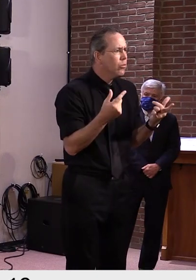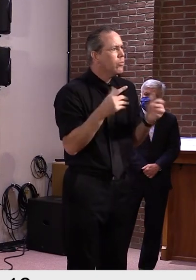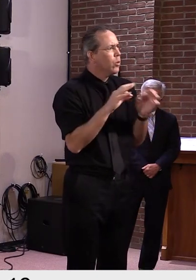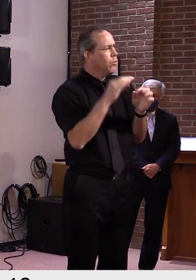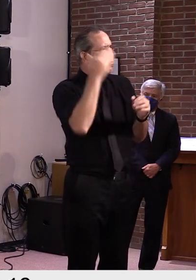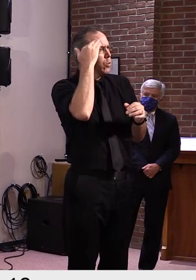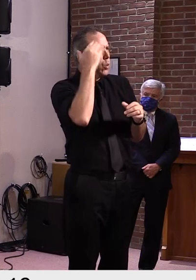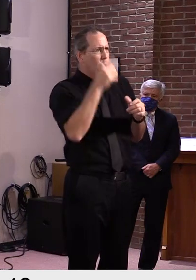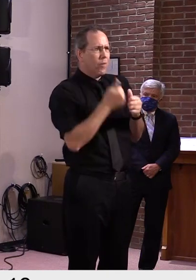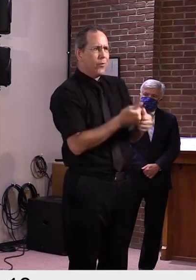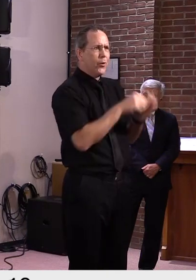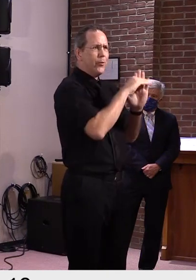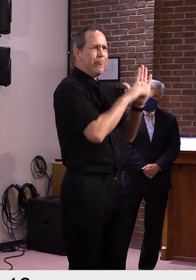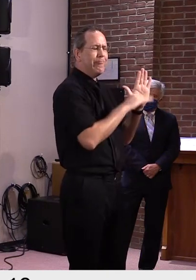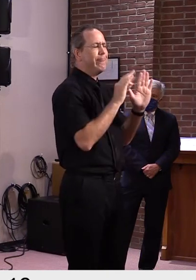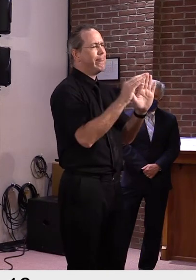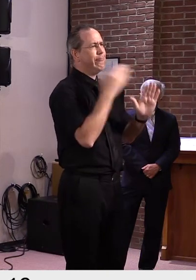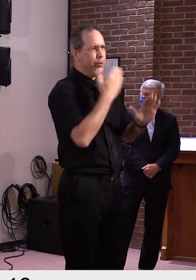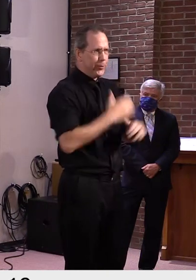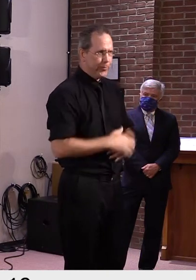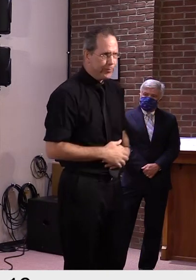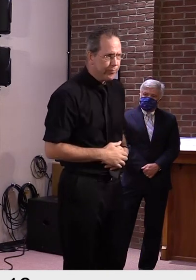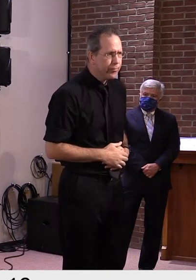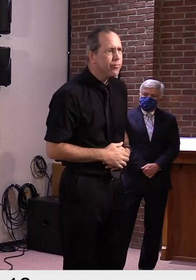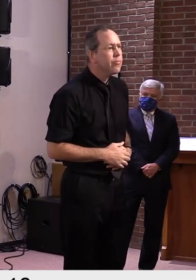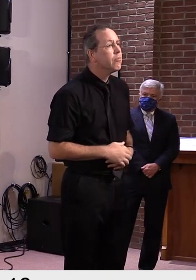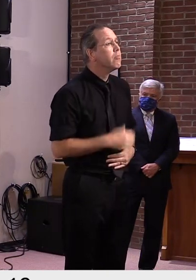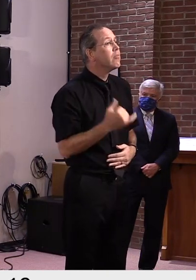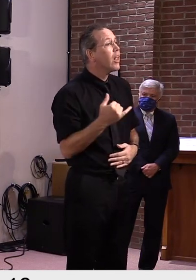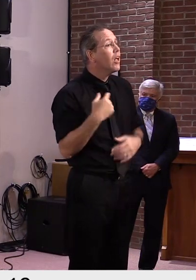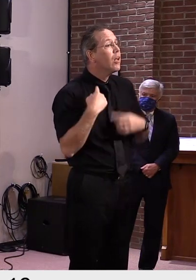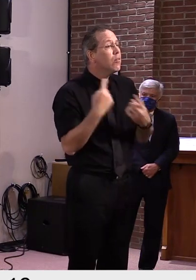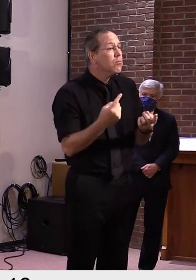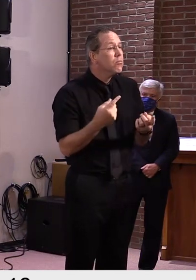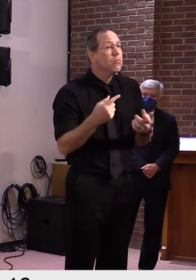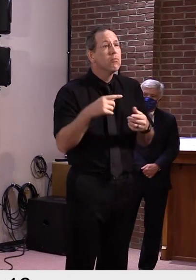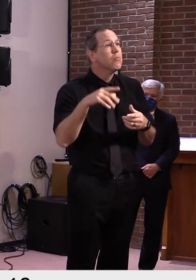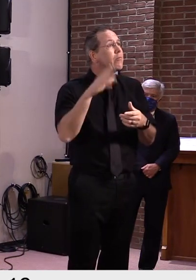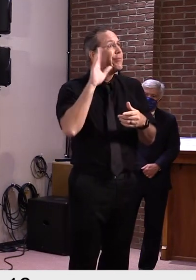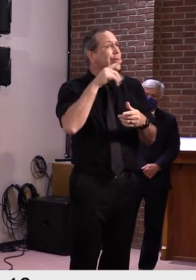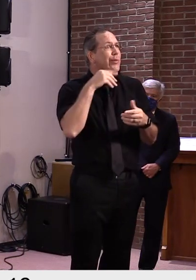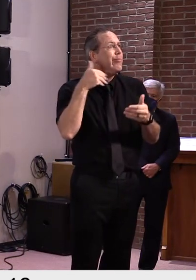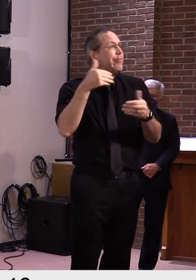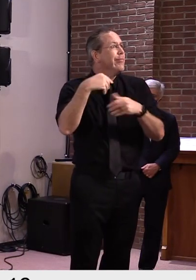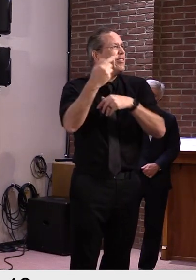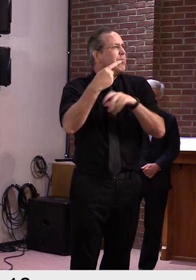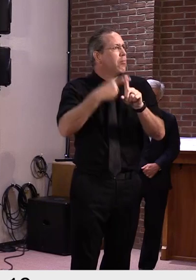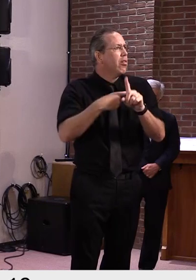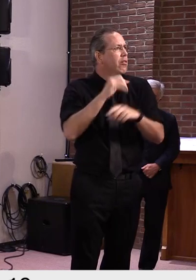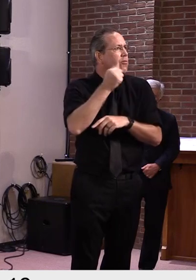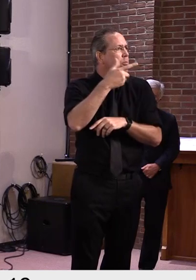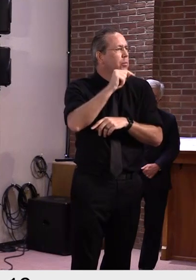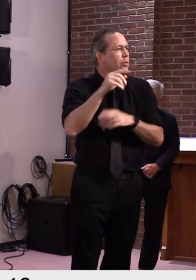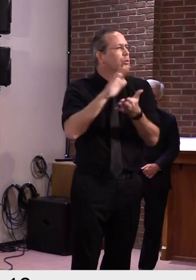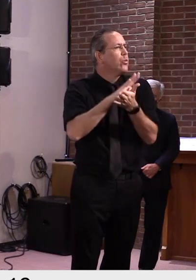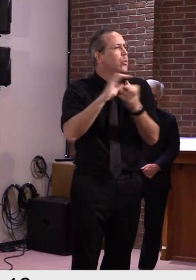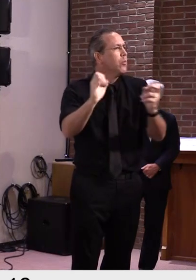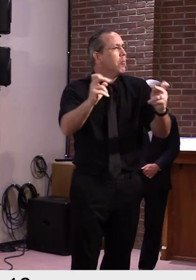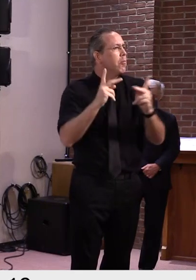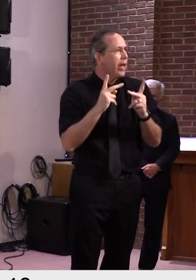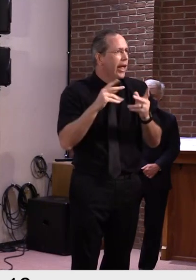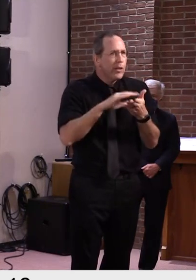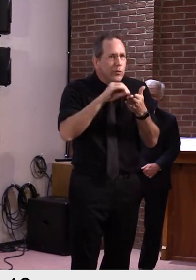k-12 schools begin to offer some level of in-person instruction because as we've heard doctor from